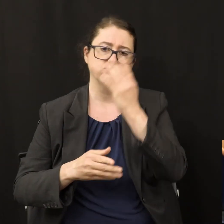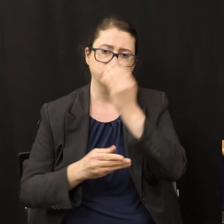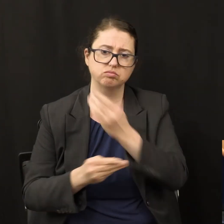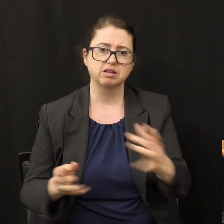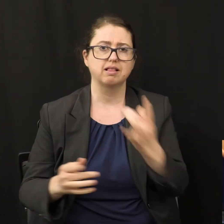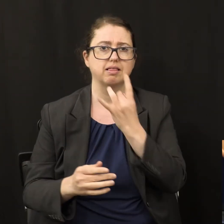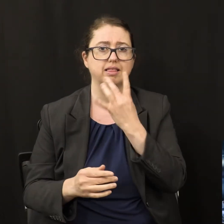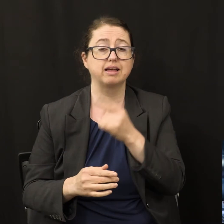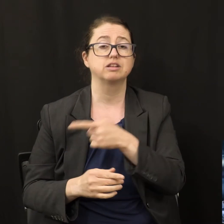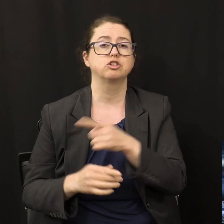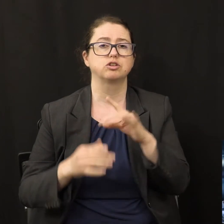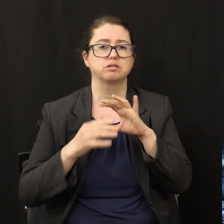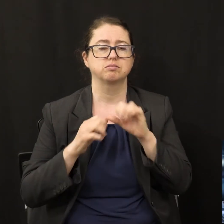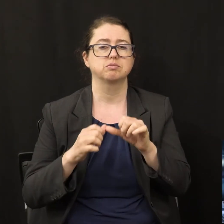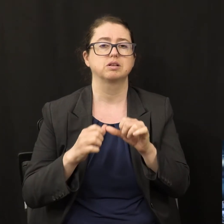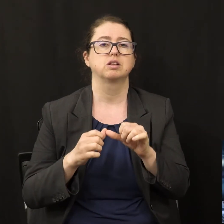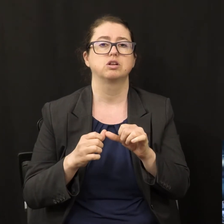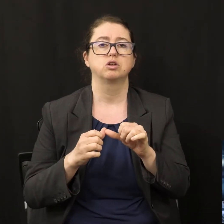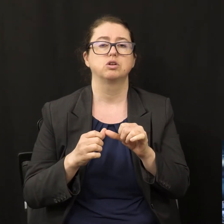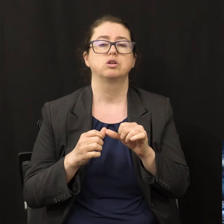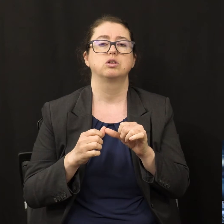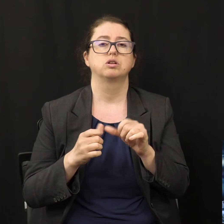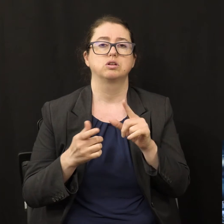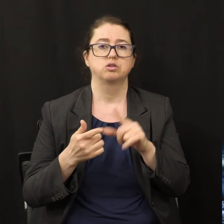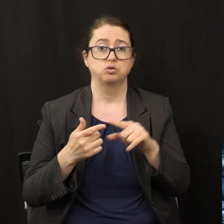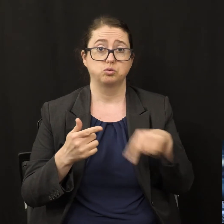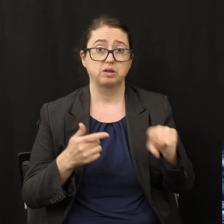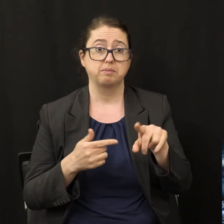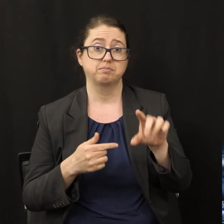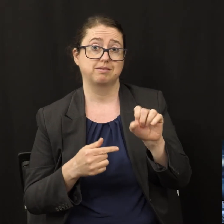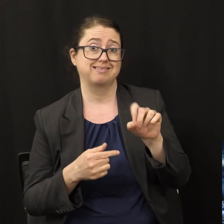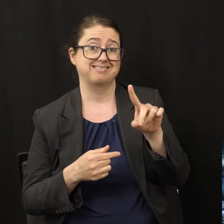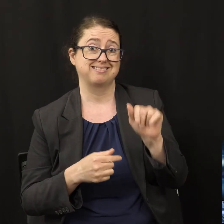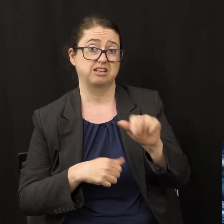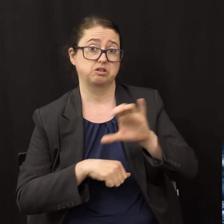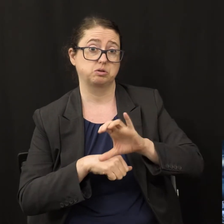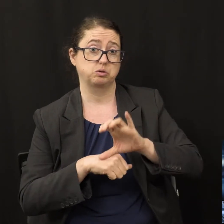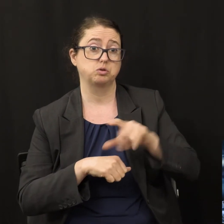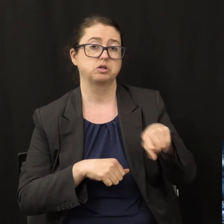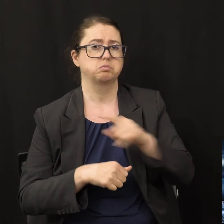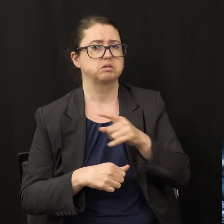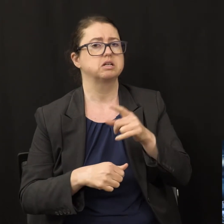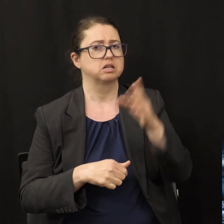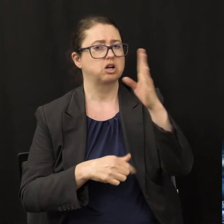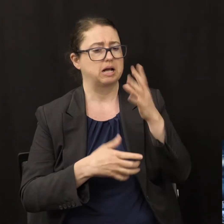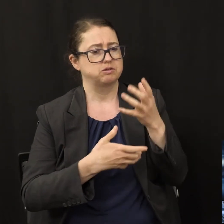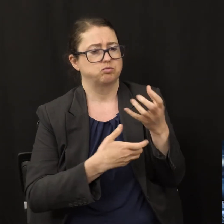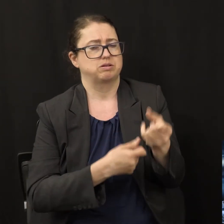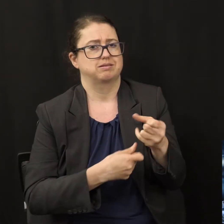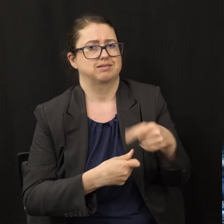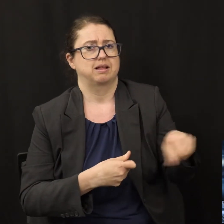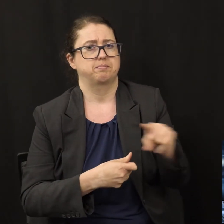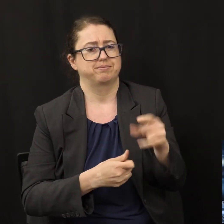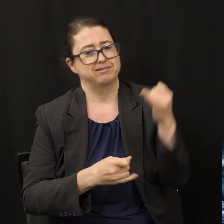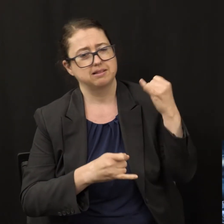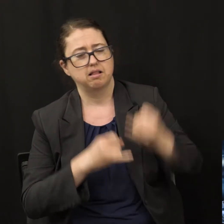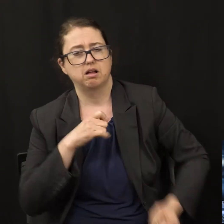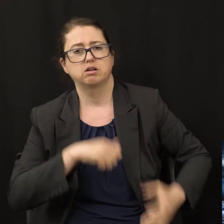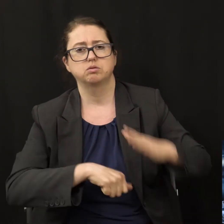continues, To them, to Seventh-day Adventists, has been entrusted the last warning for a